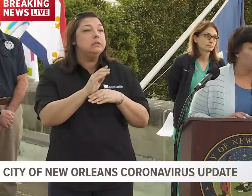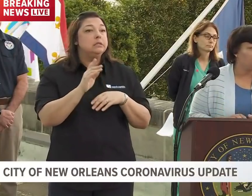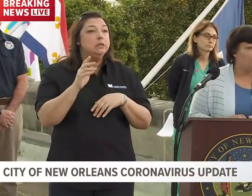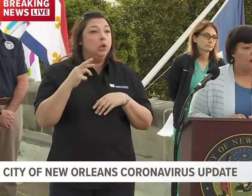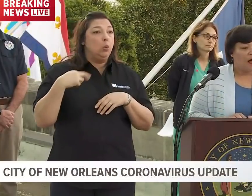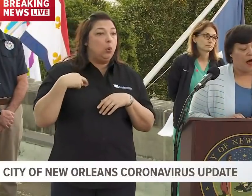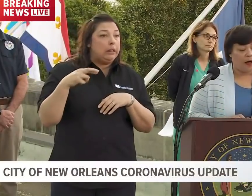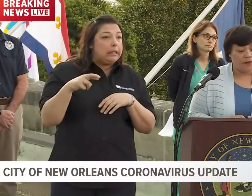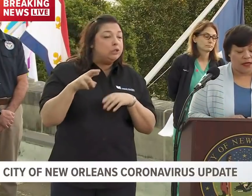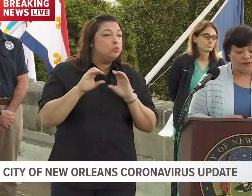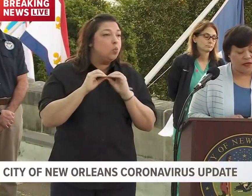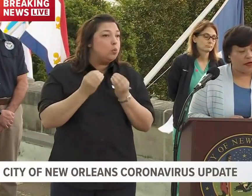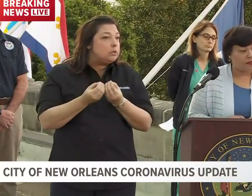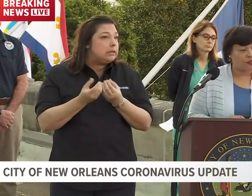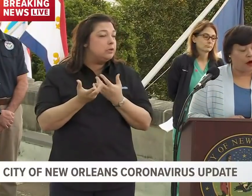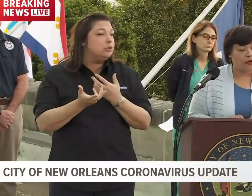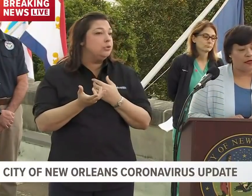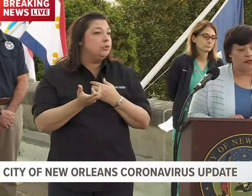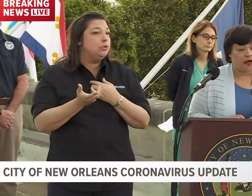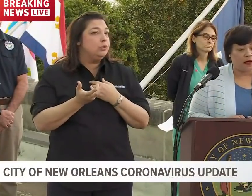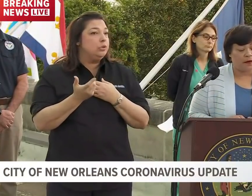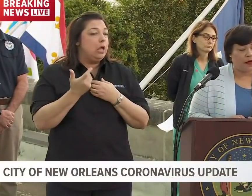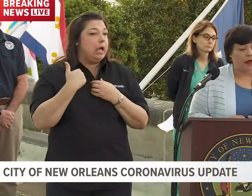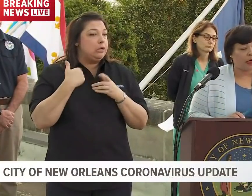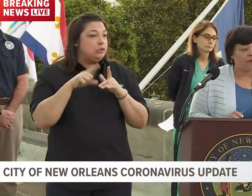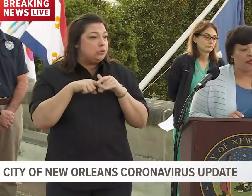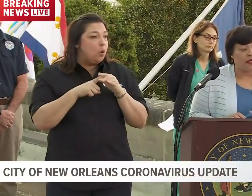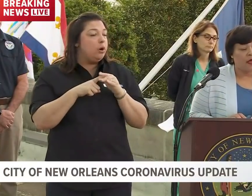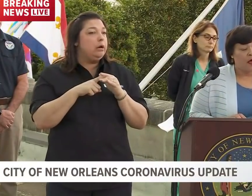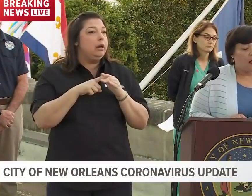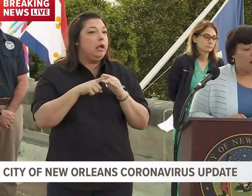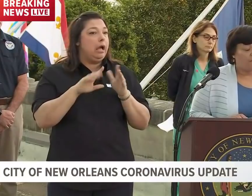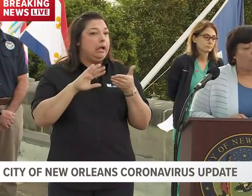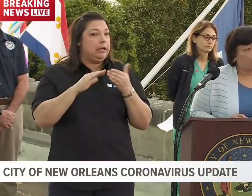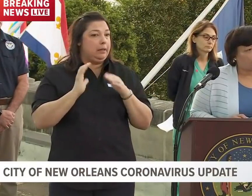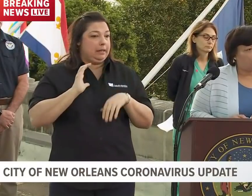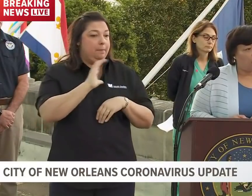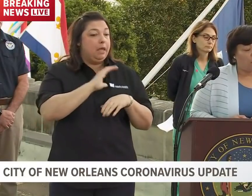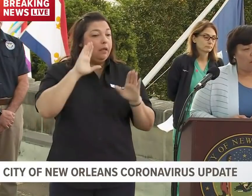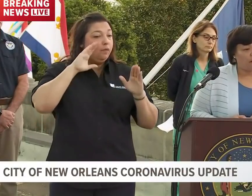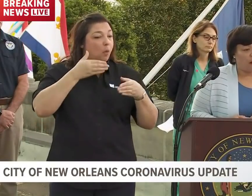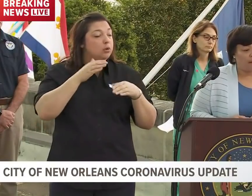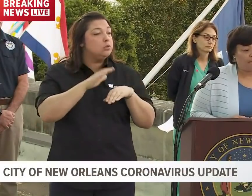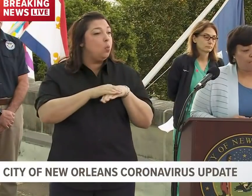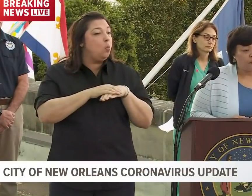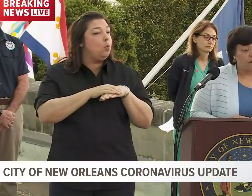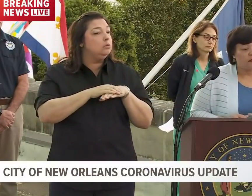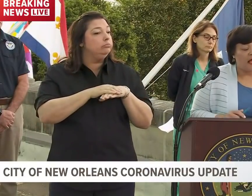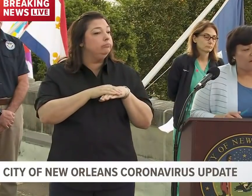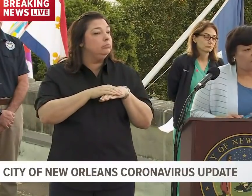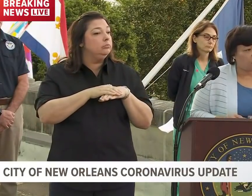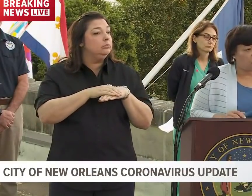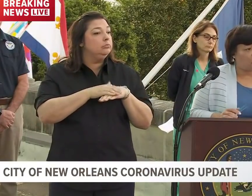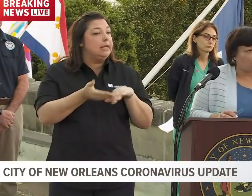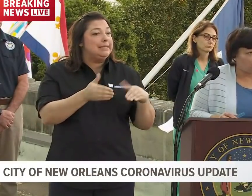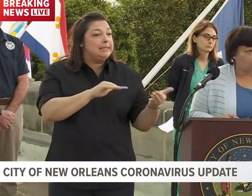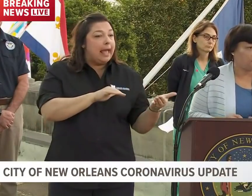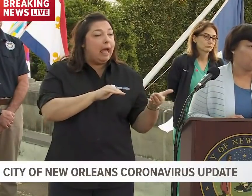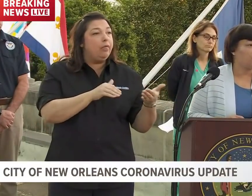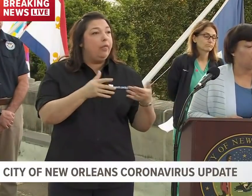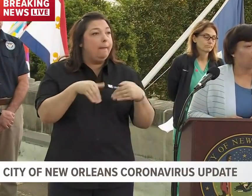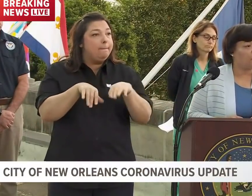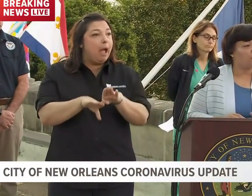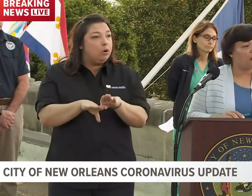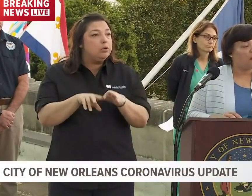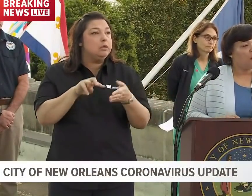leaders, even started a committee focusing on deaths and burials,